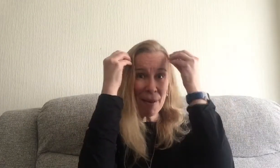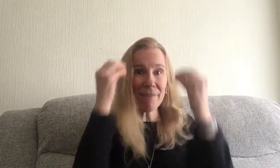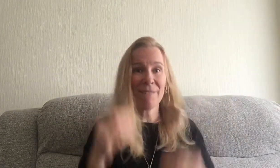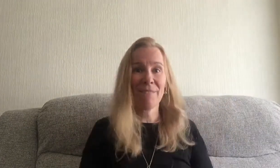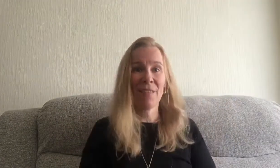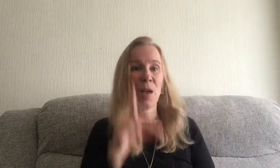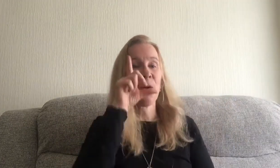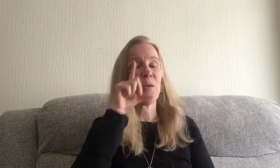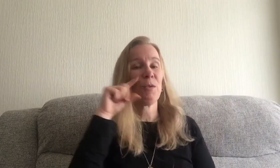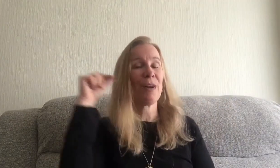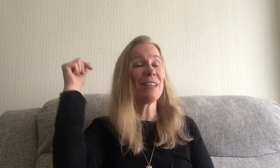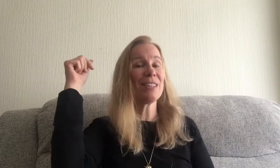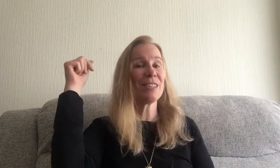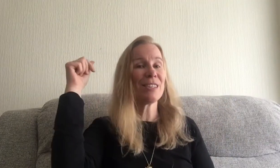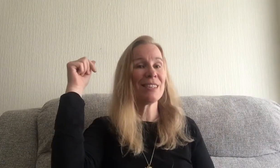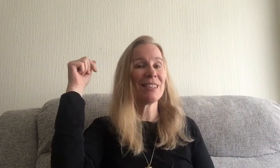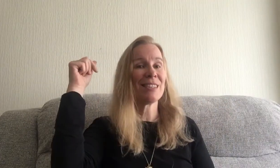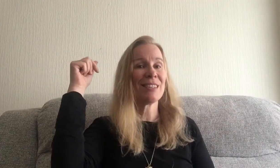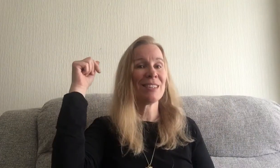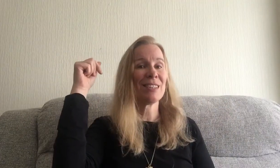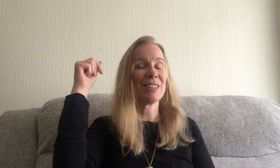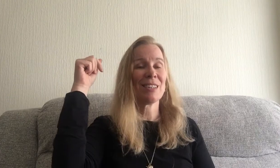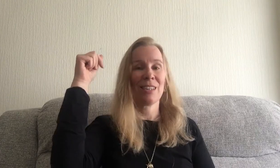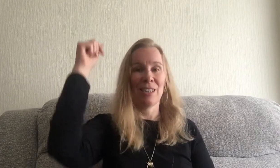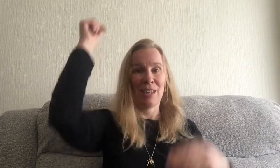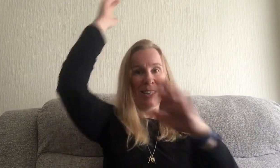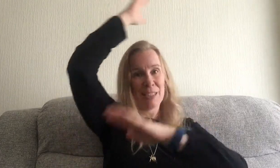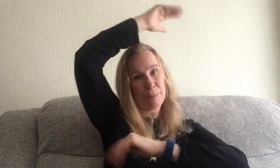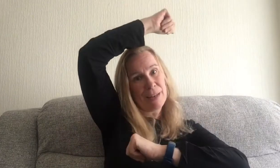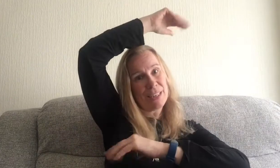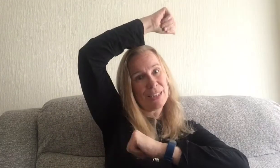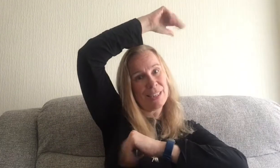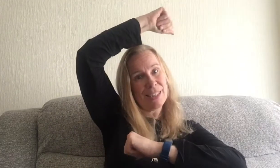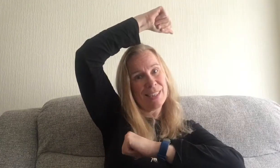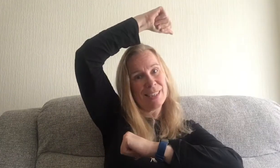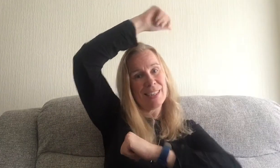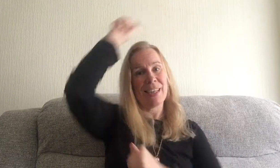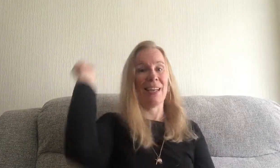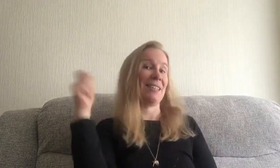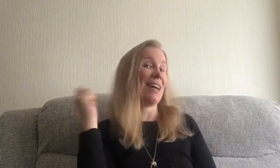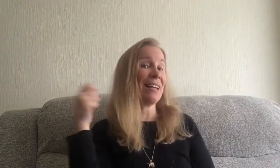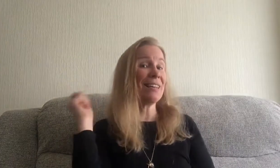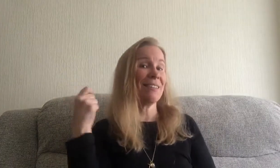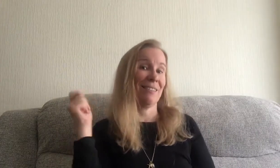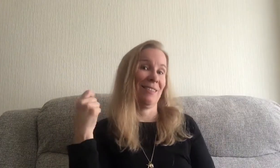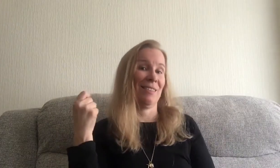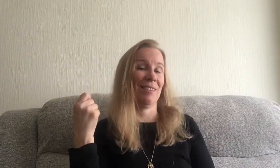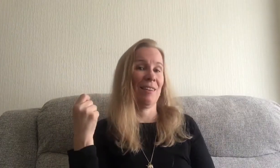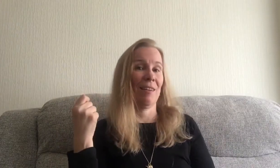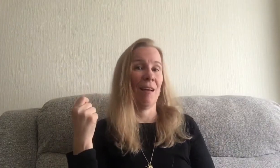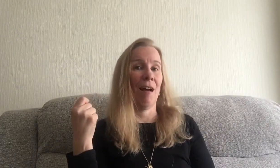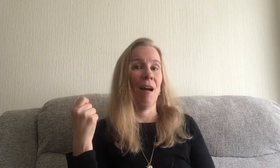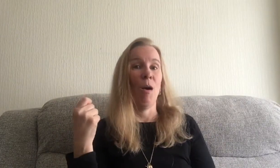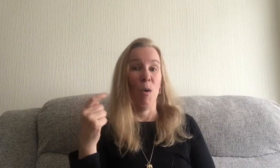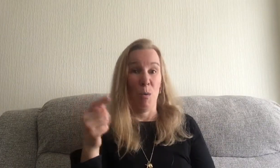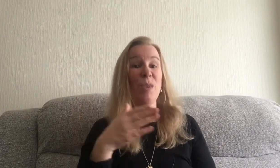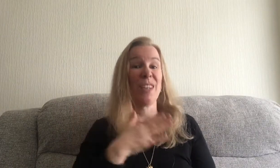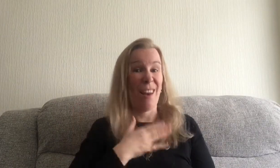French Spanish Italian would you